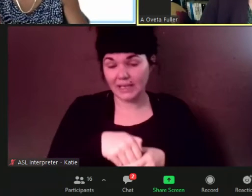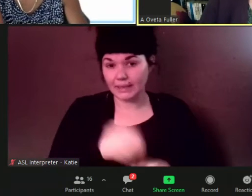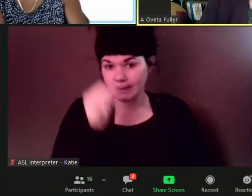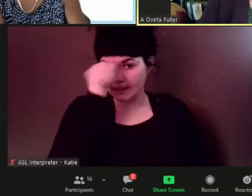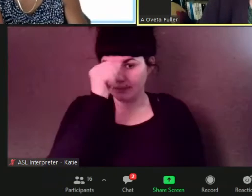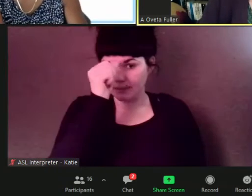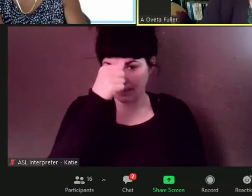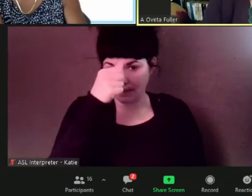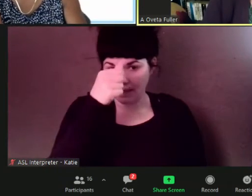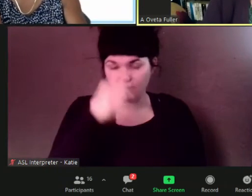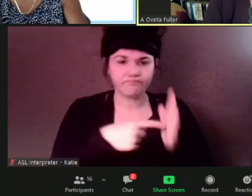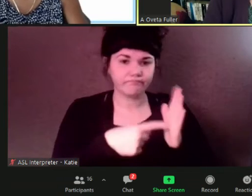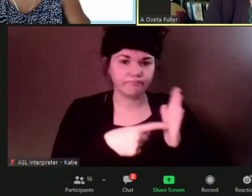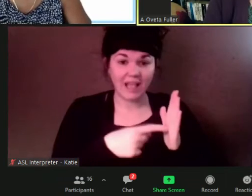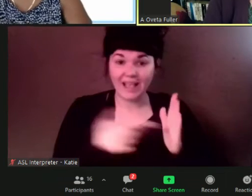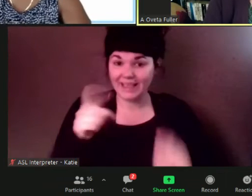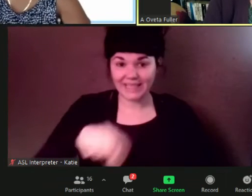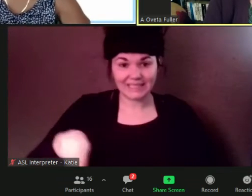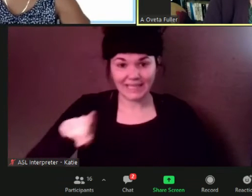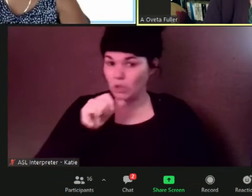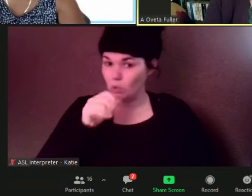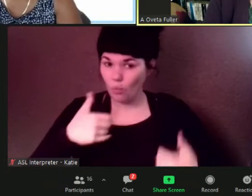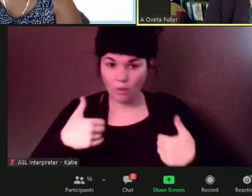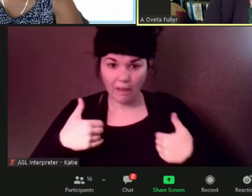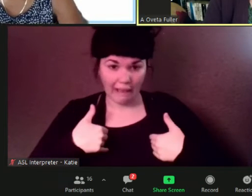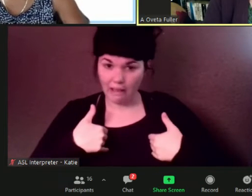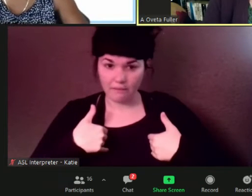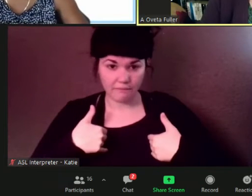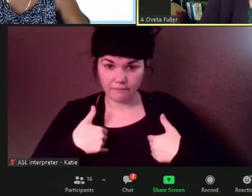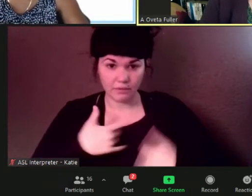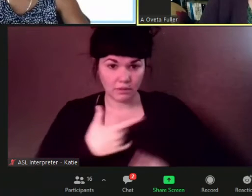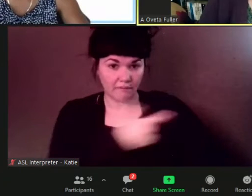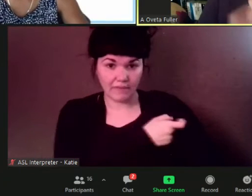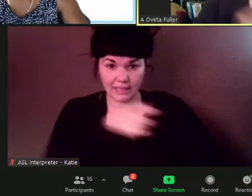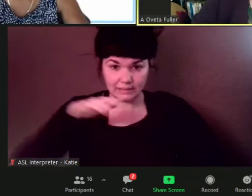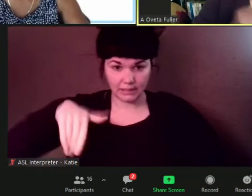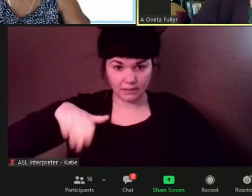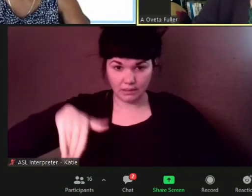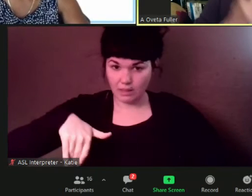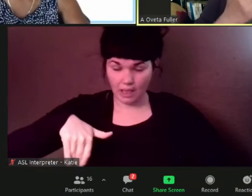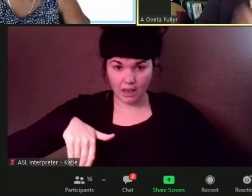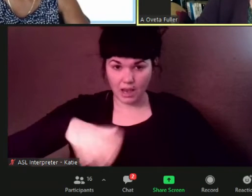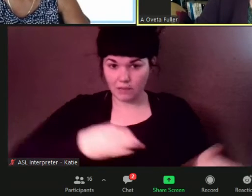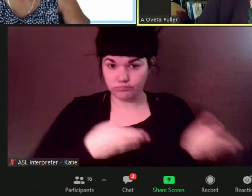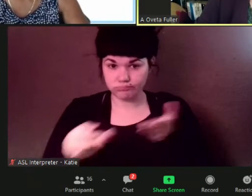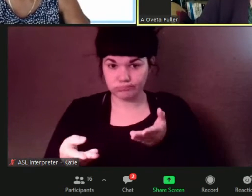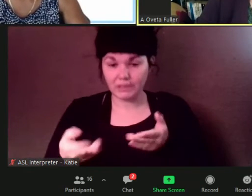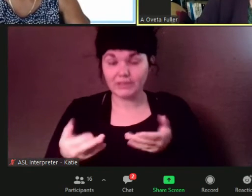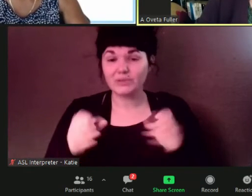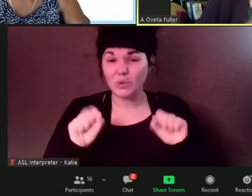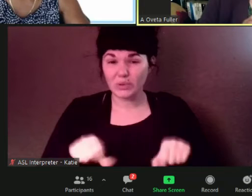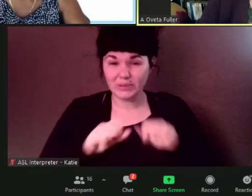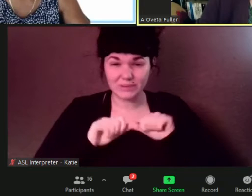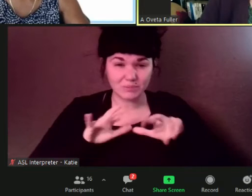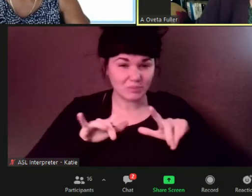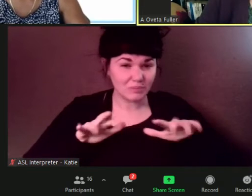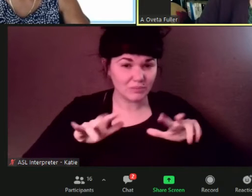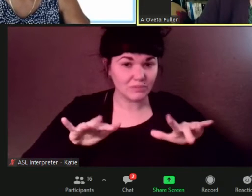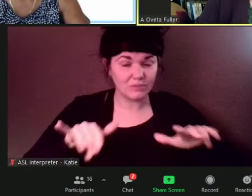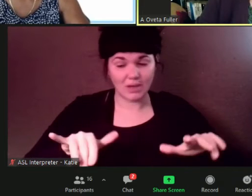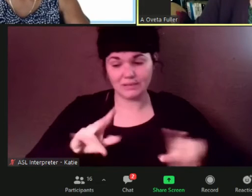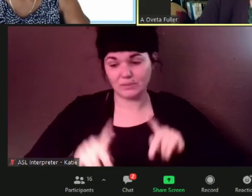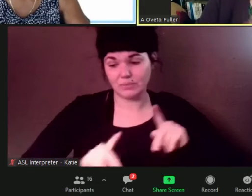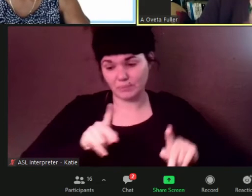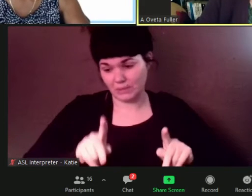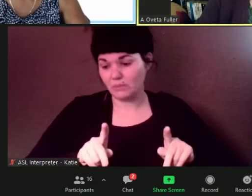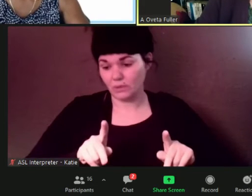could happen in places where there's a low vaccination level that's why it's so important that if there's anybody